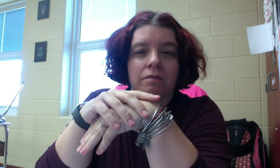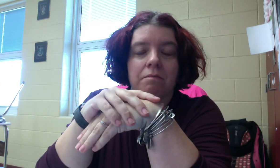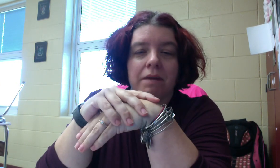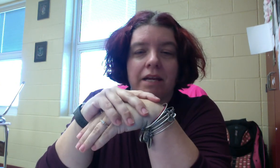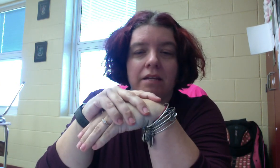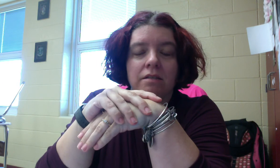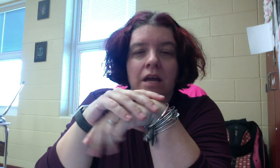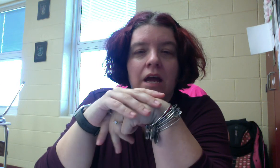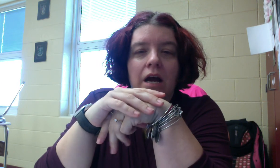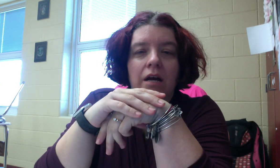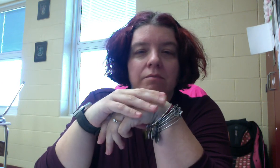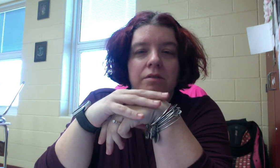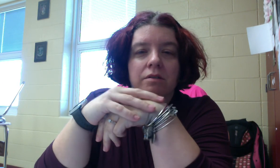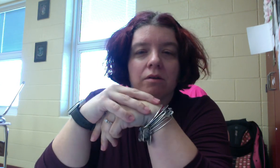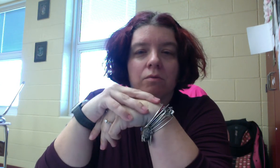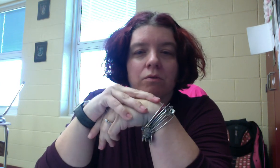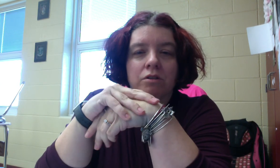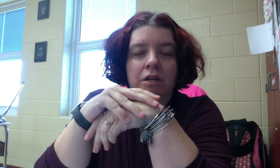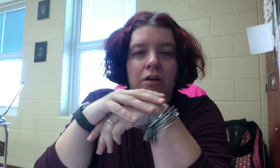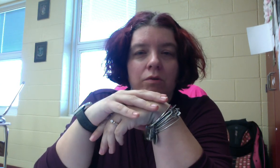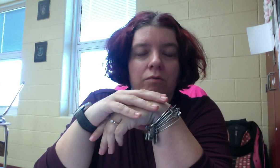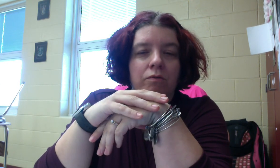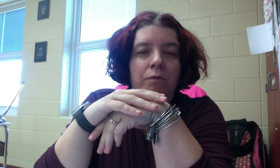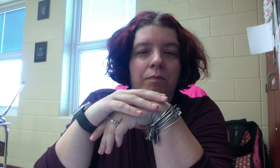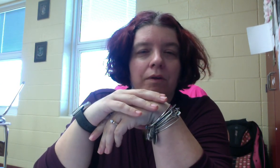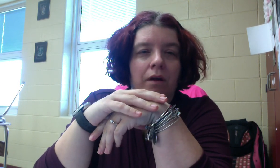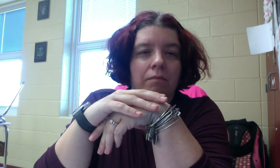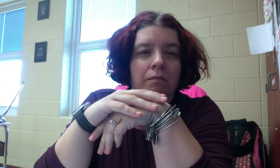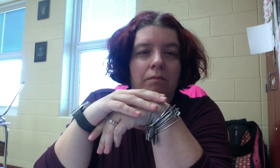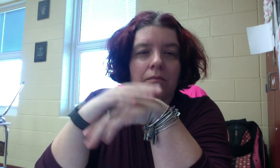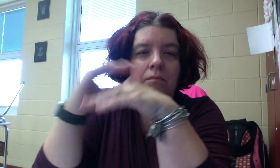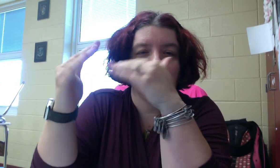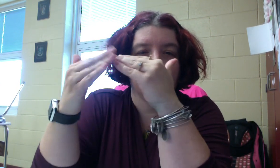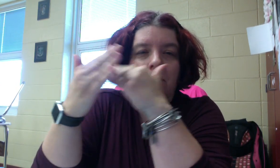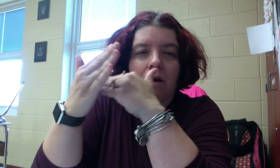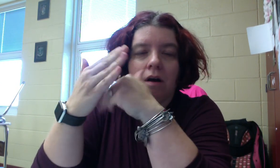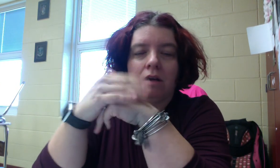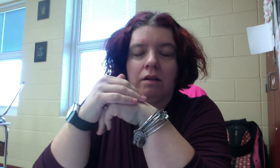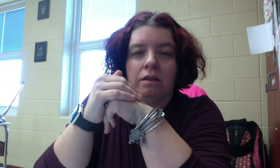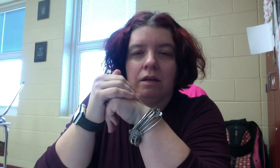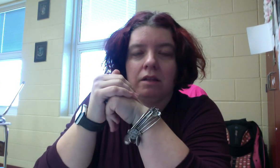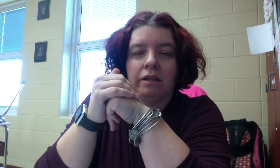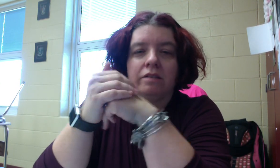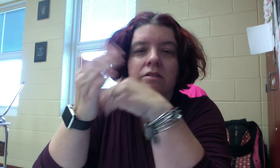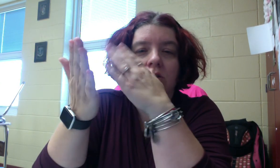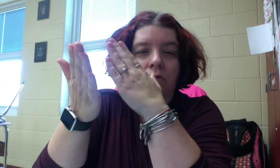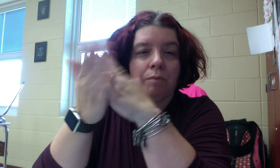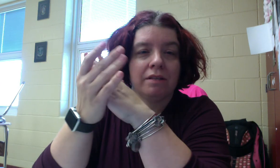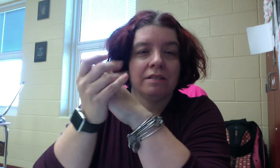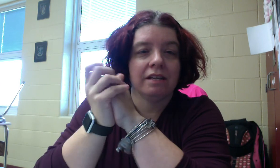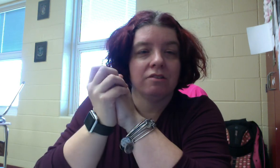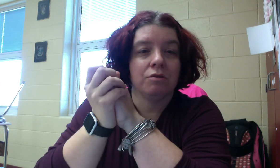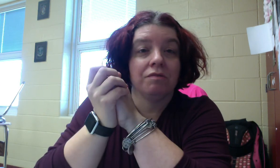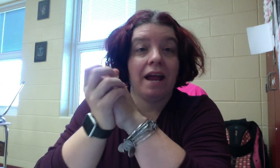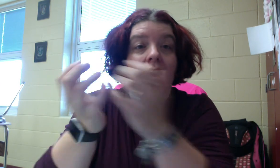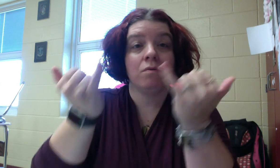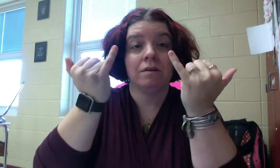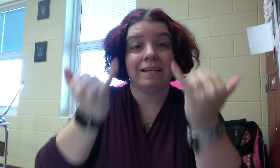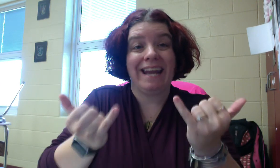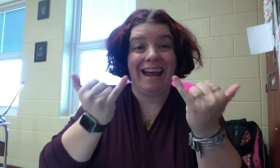meanings. So we're just going to go through on the list. So for present tense, you have now. Now.